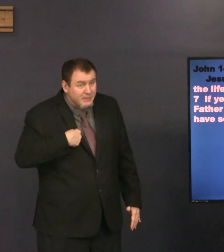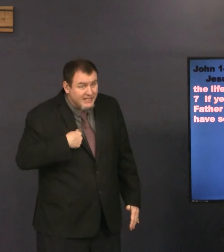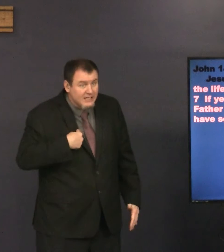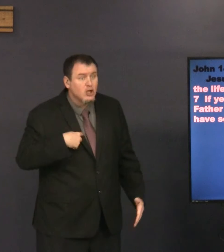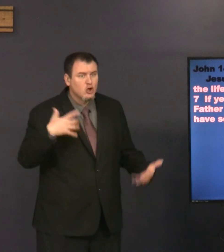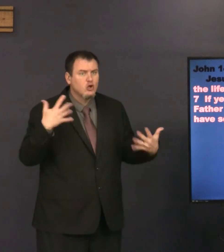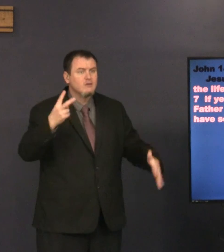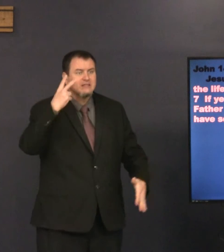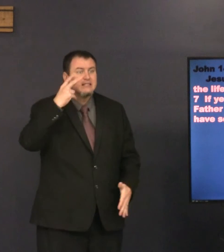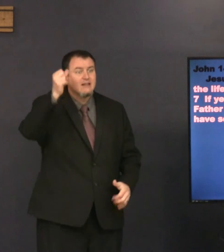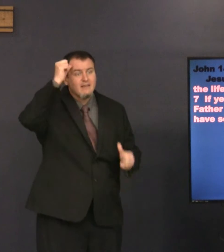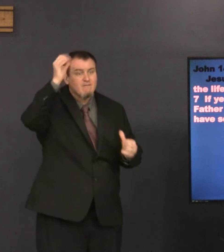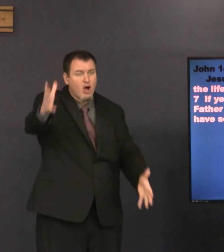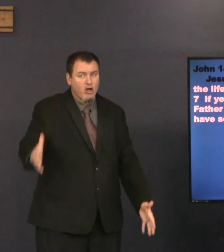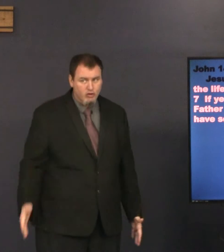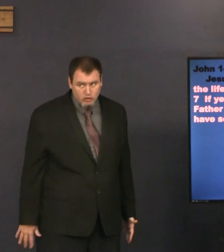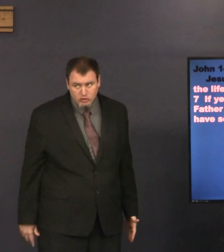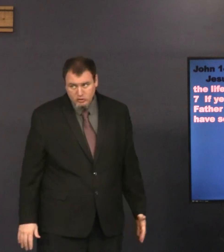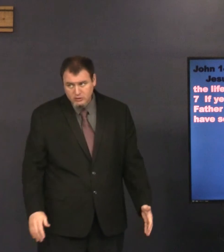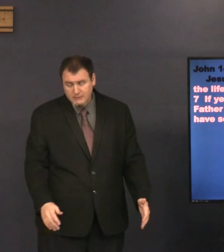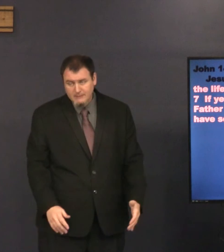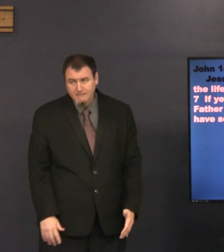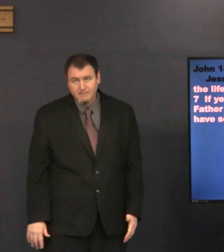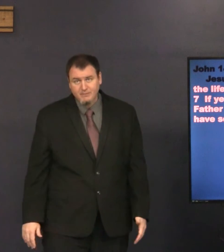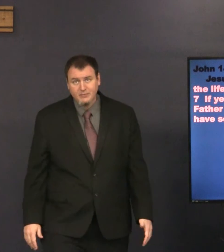If you've seen me, you have seen the Father. Right there.